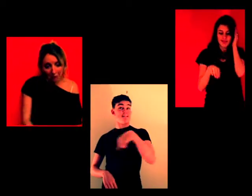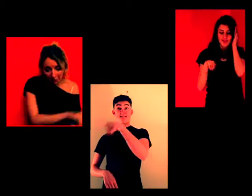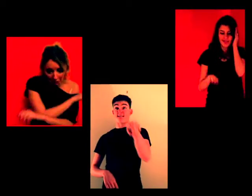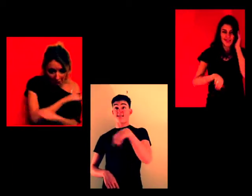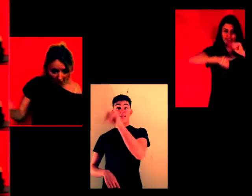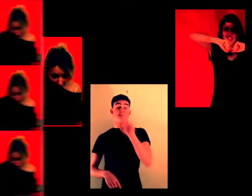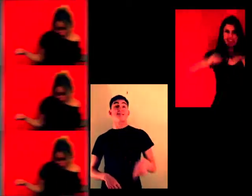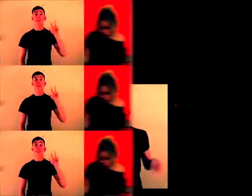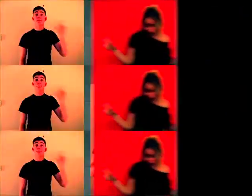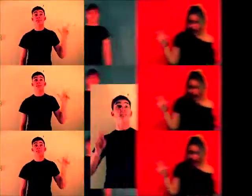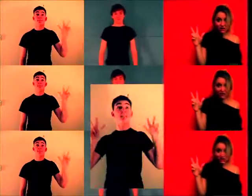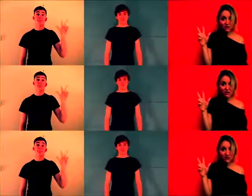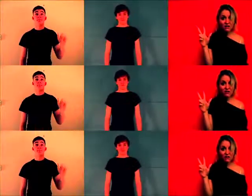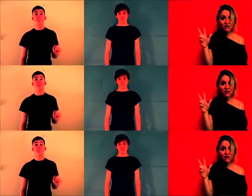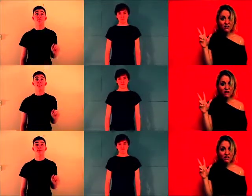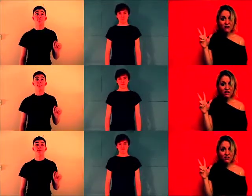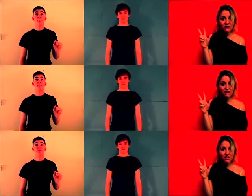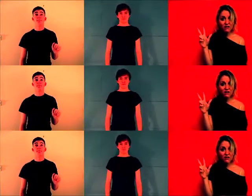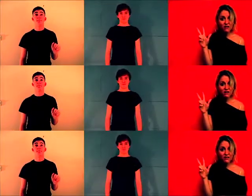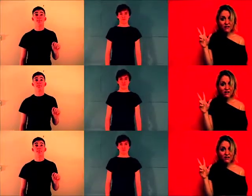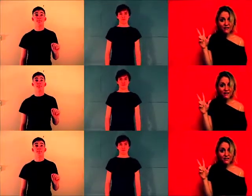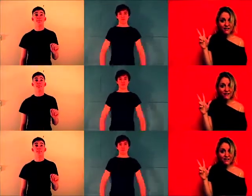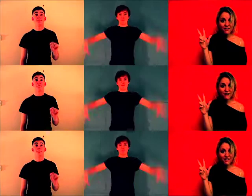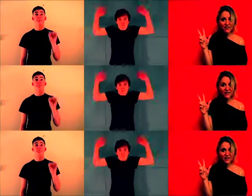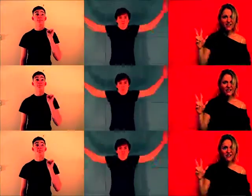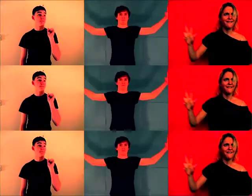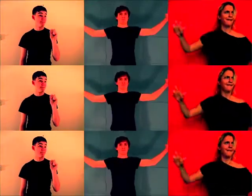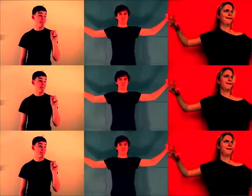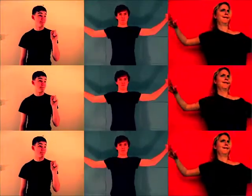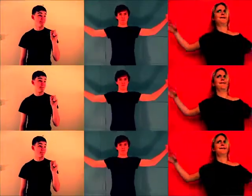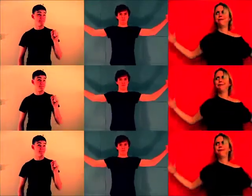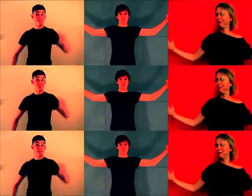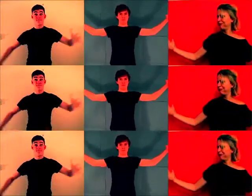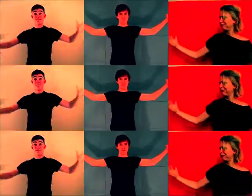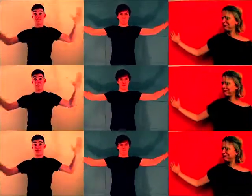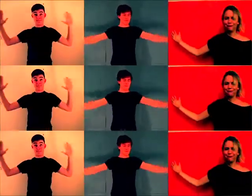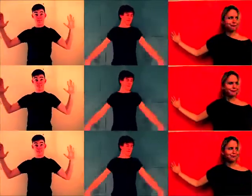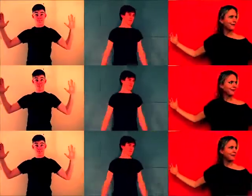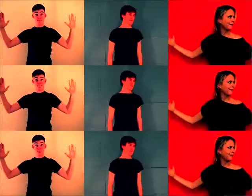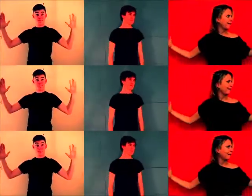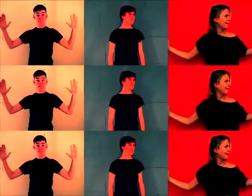record. Third one, this is big.